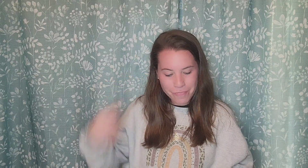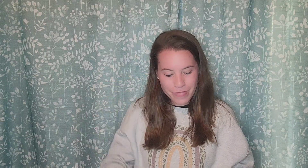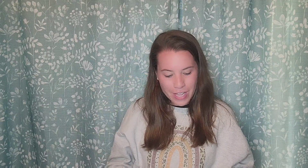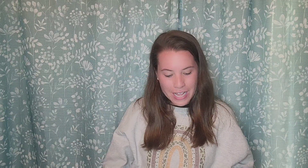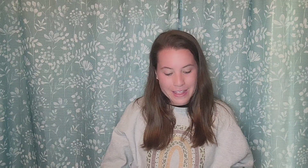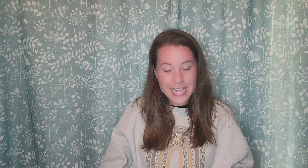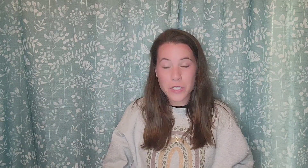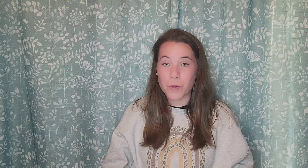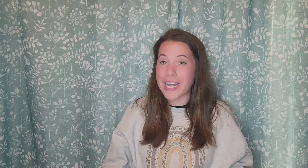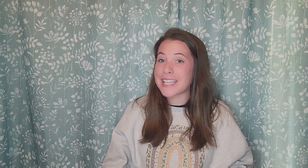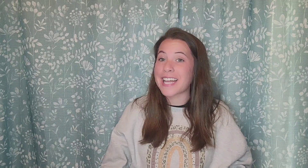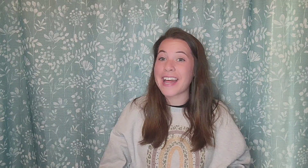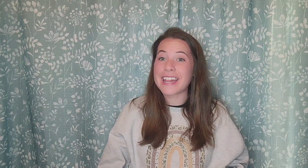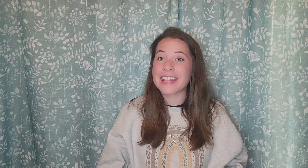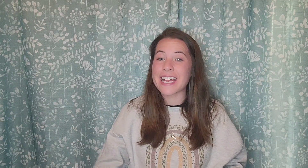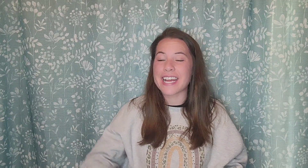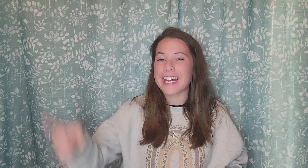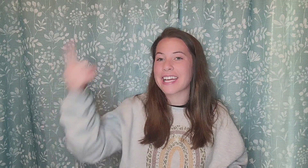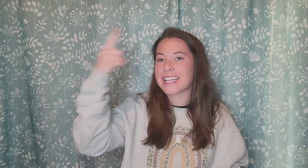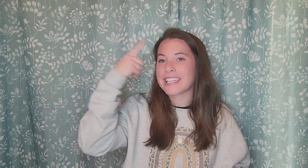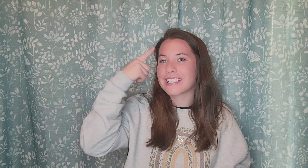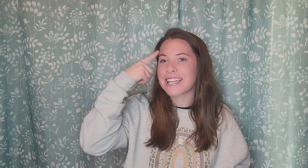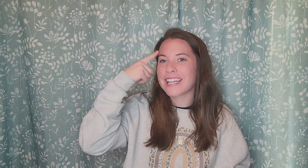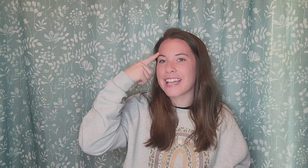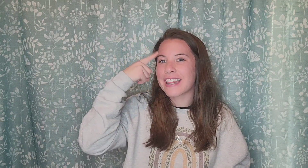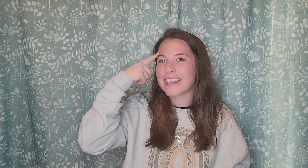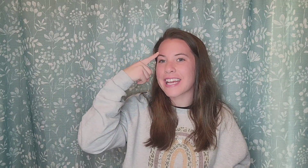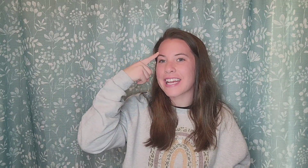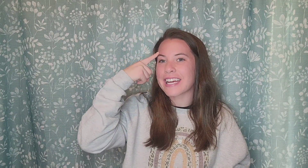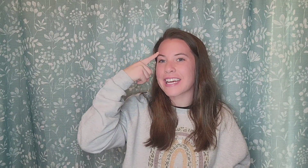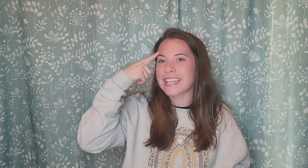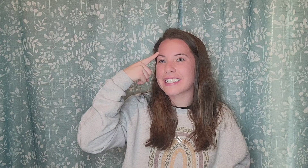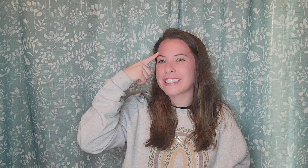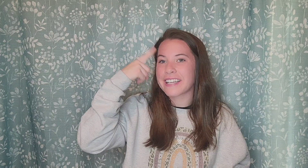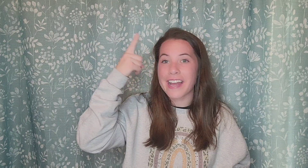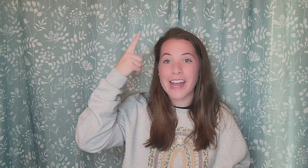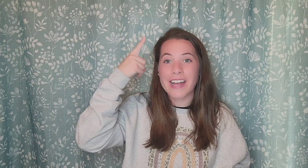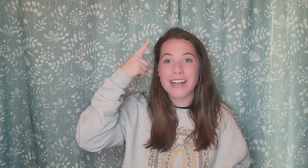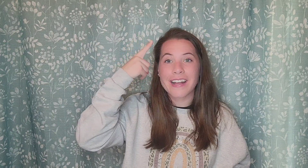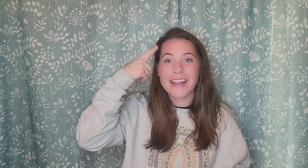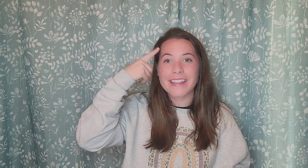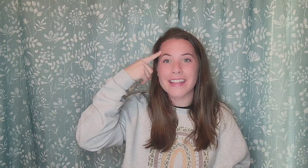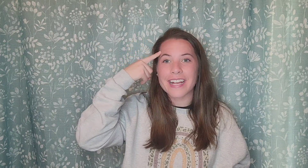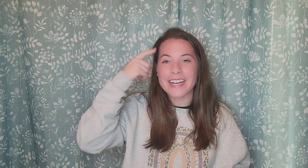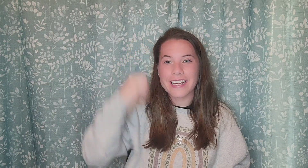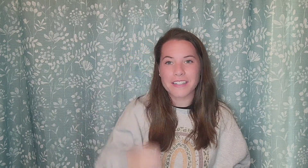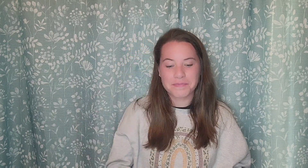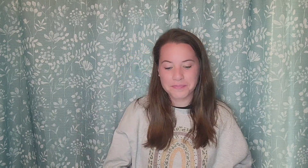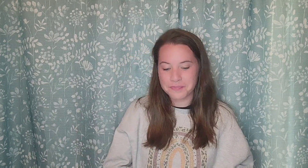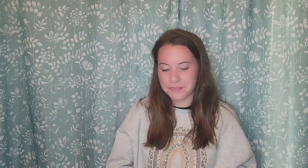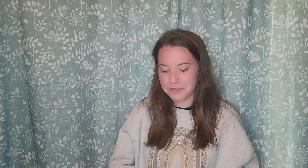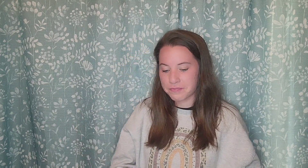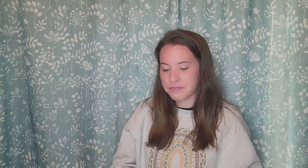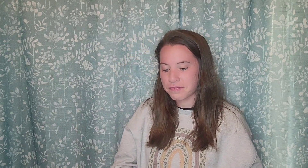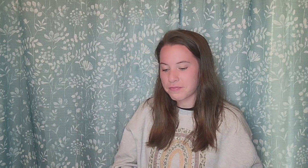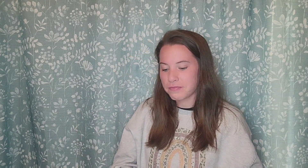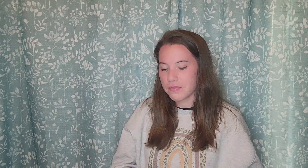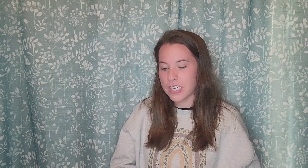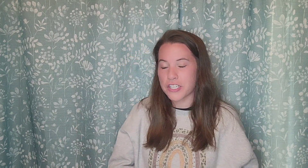Next one is think. Think. Think. Think. Good